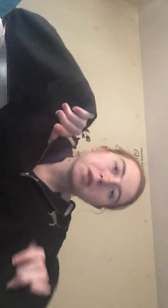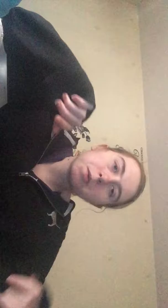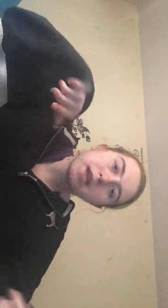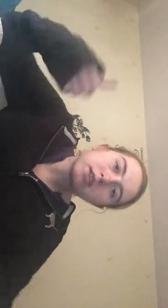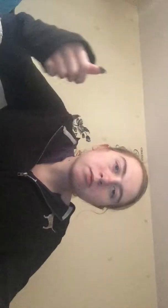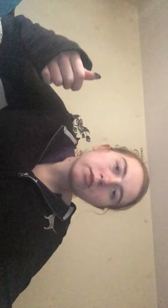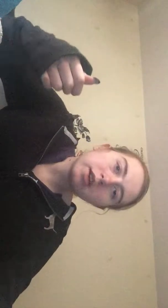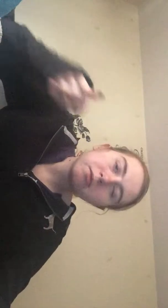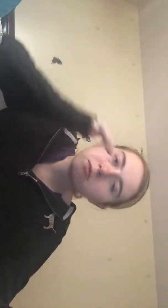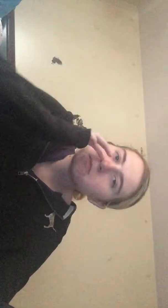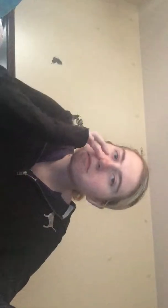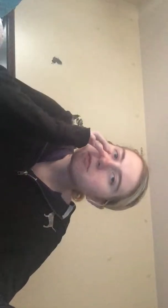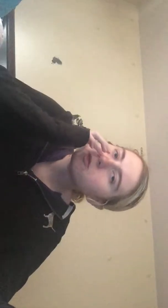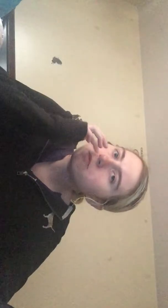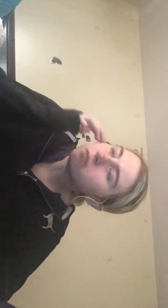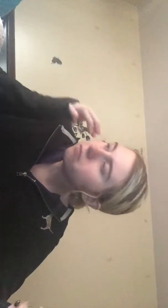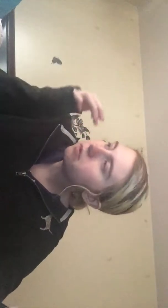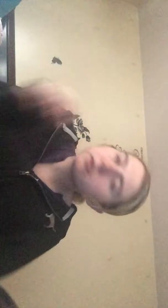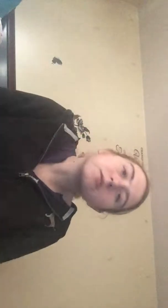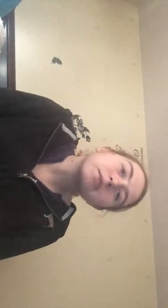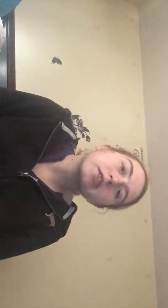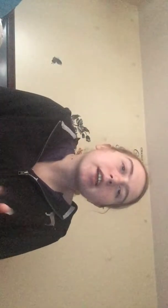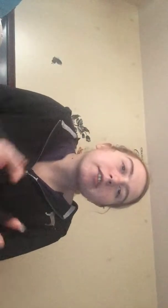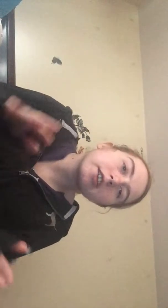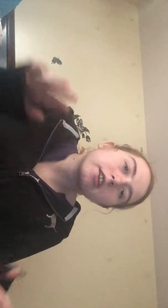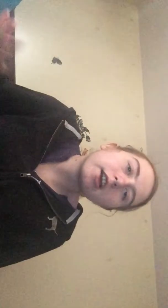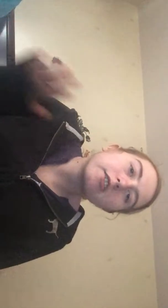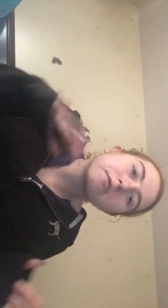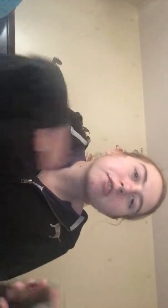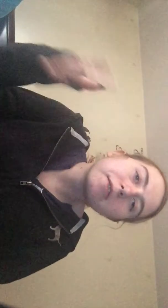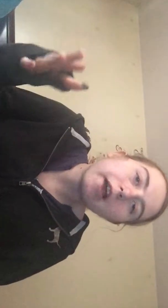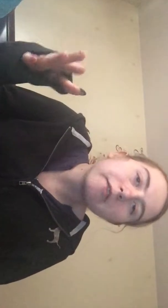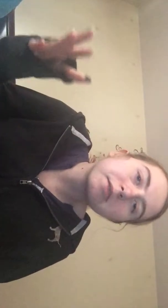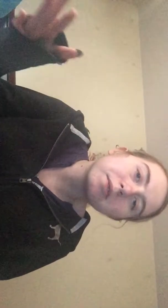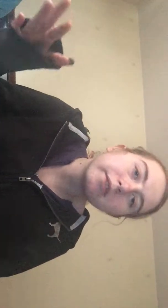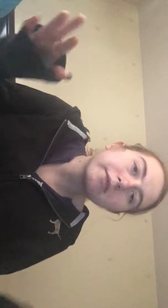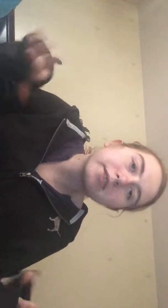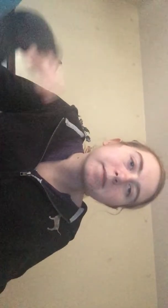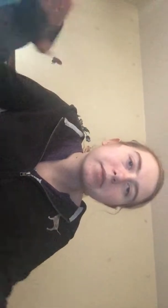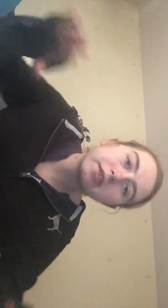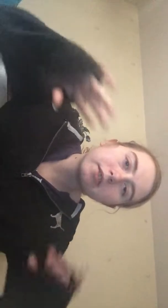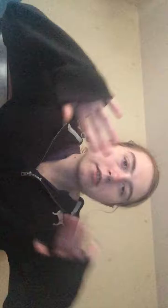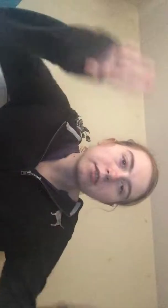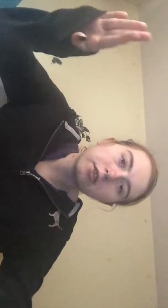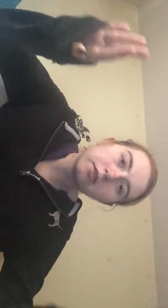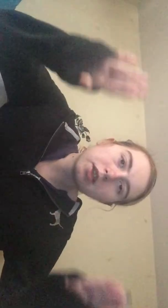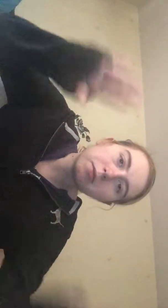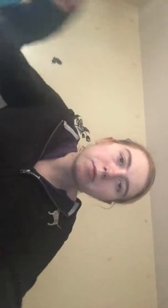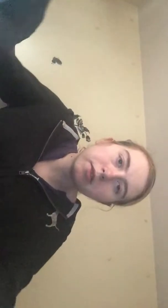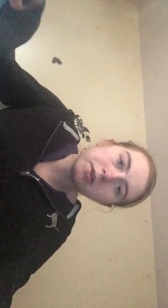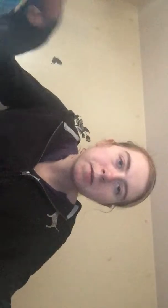we had to ride a doom buggy I think I don't know how to handle the cart that we were in